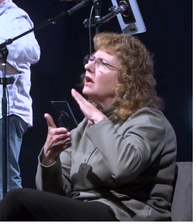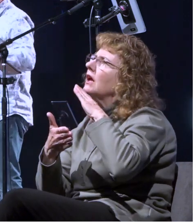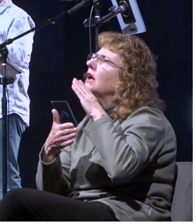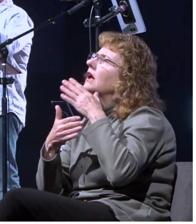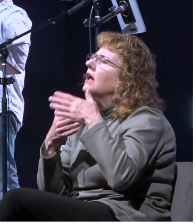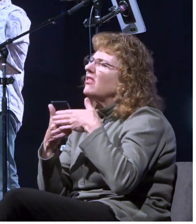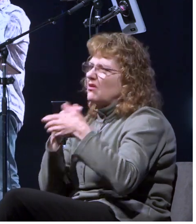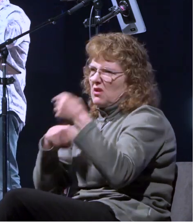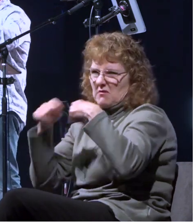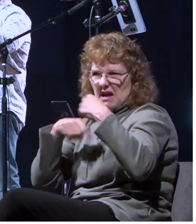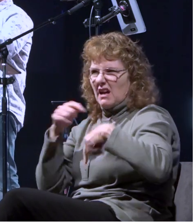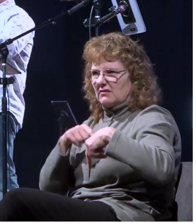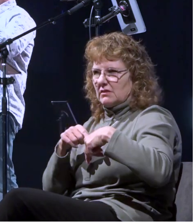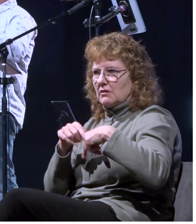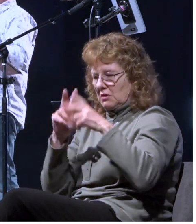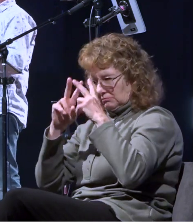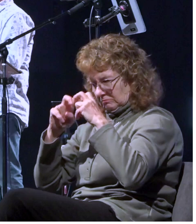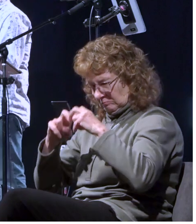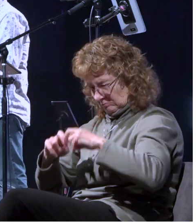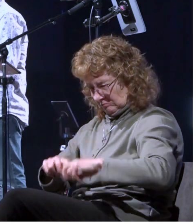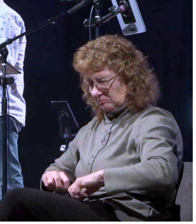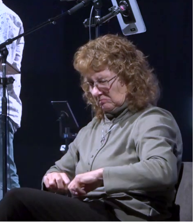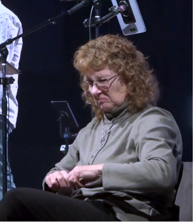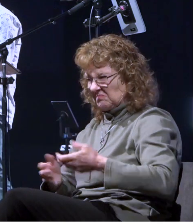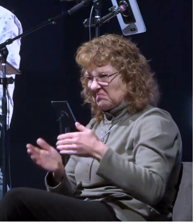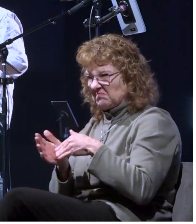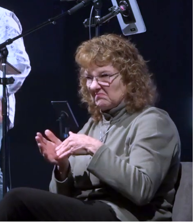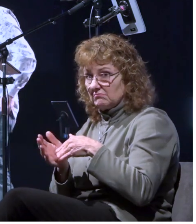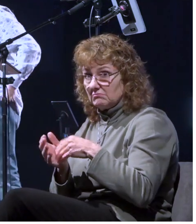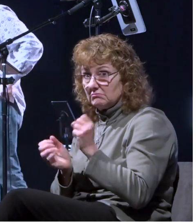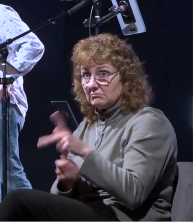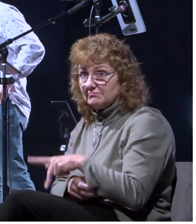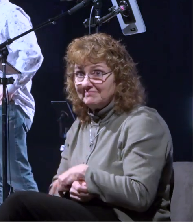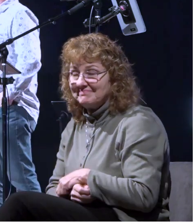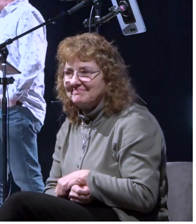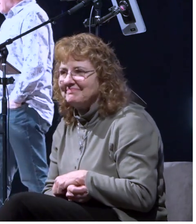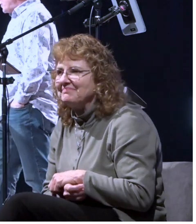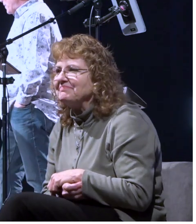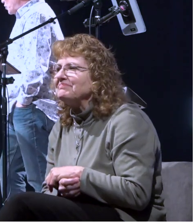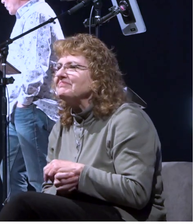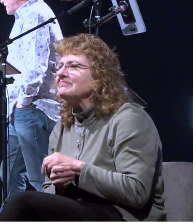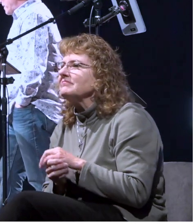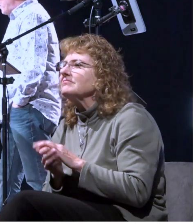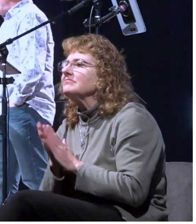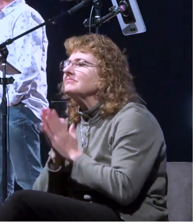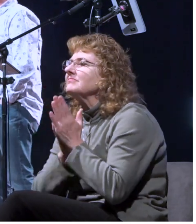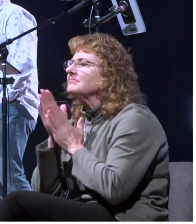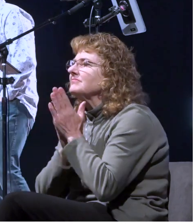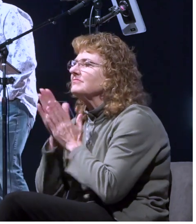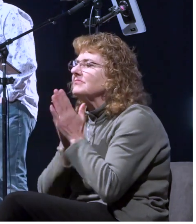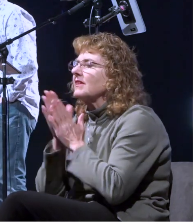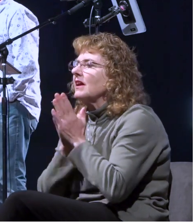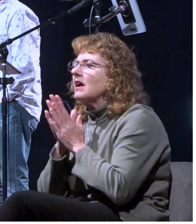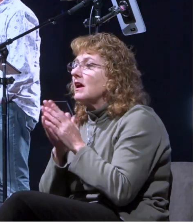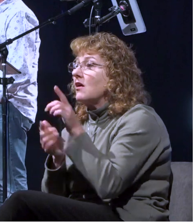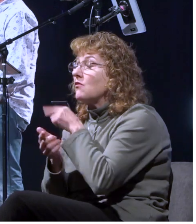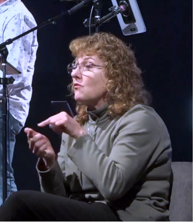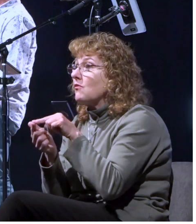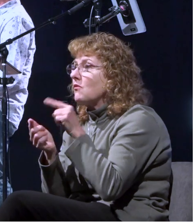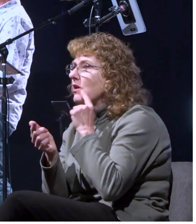to circle back and we're going to zero in to uh to some specific things all right all right acts chapter 27 verse 1 and when it was decided